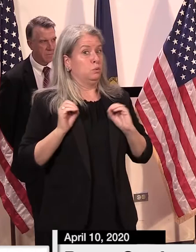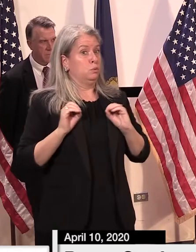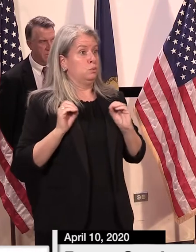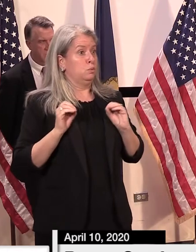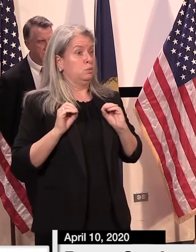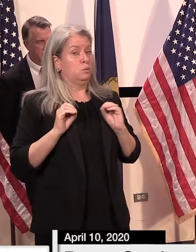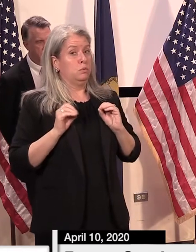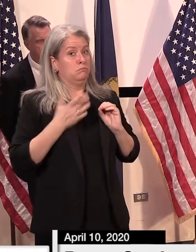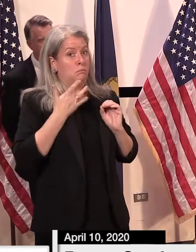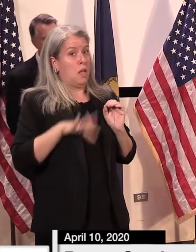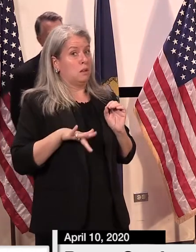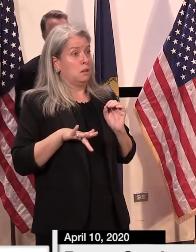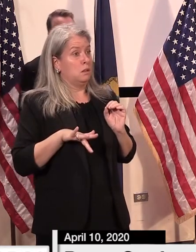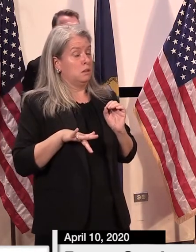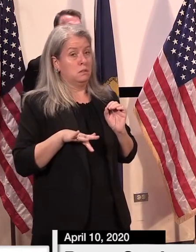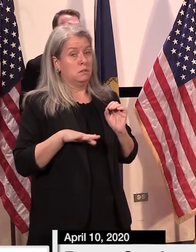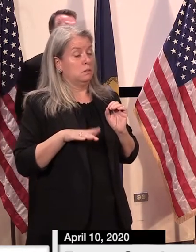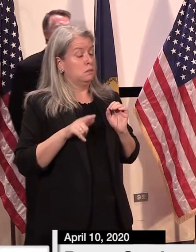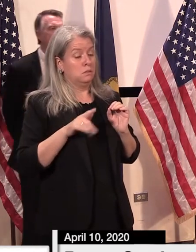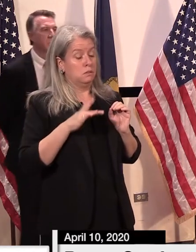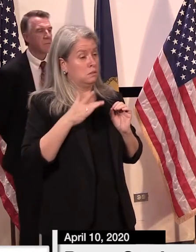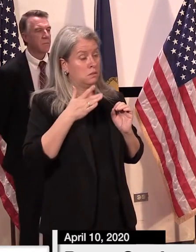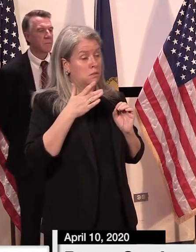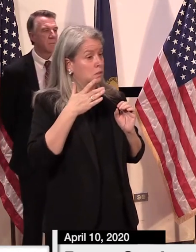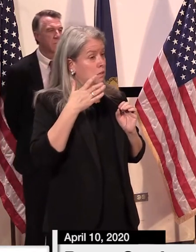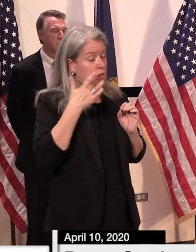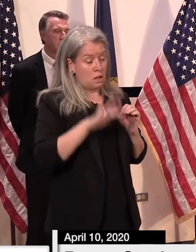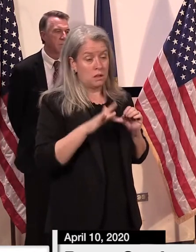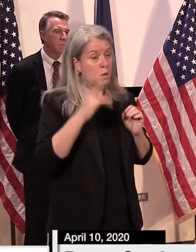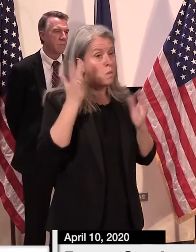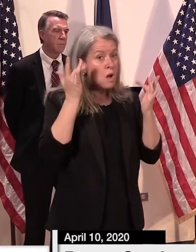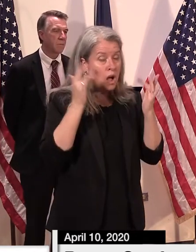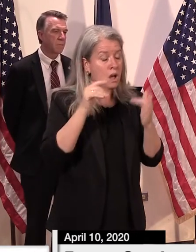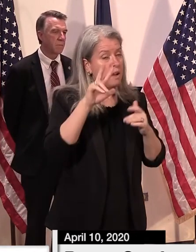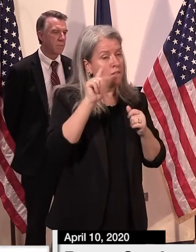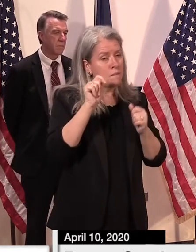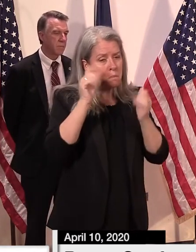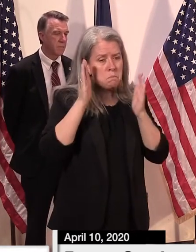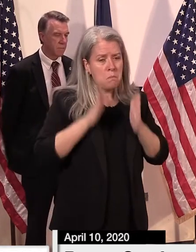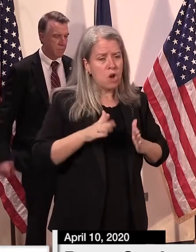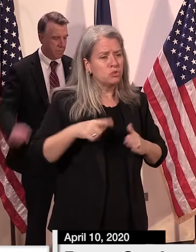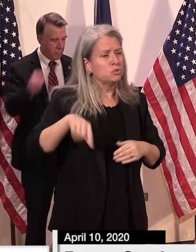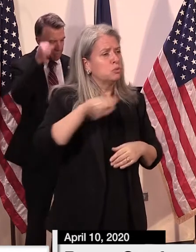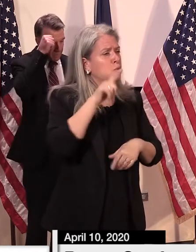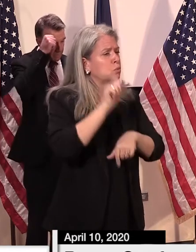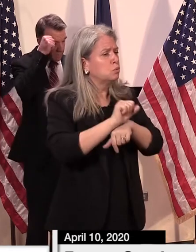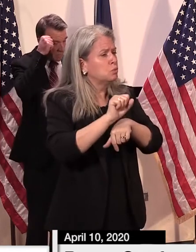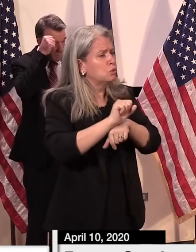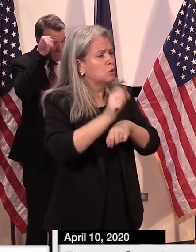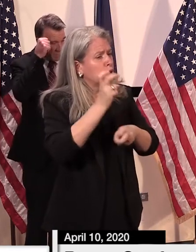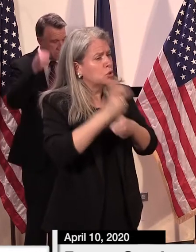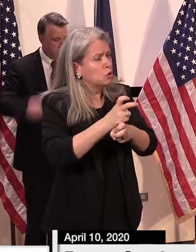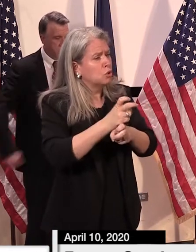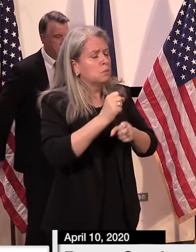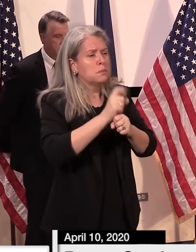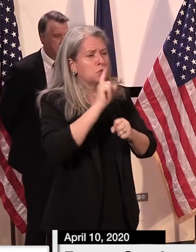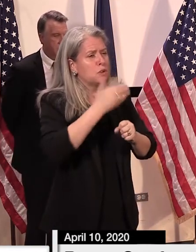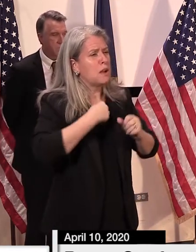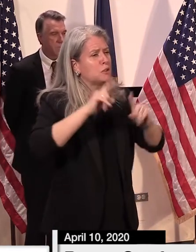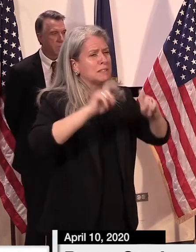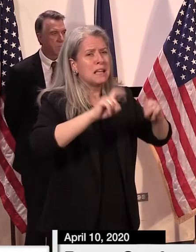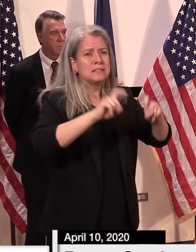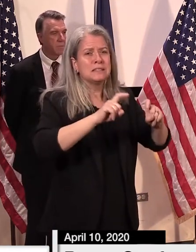with various Vermonters who have been working extremely hard to make our testing